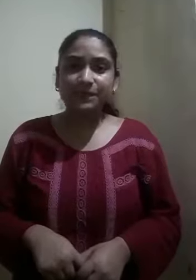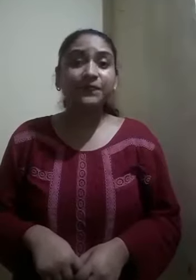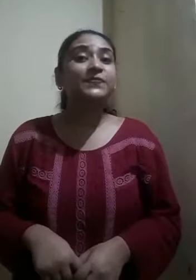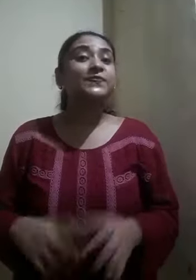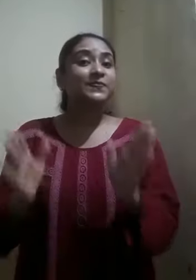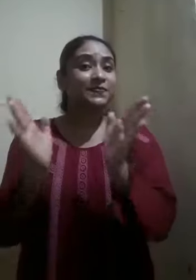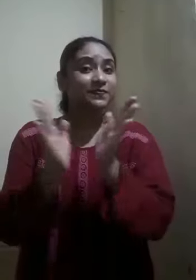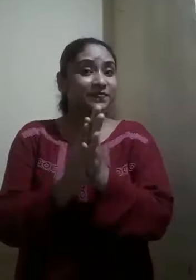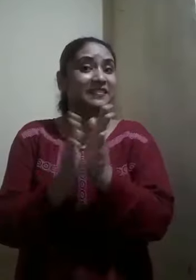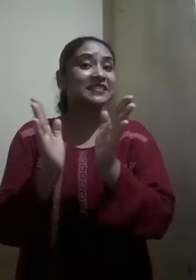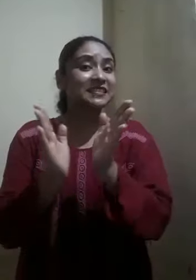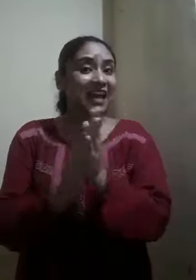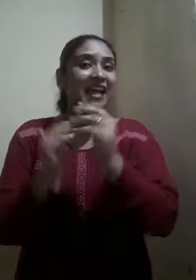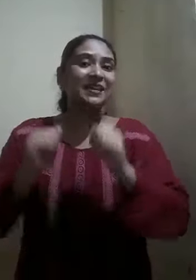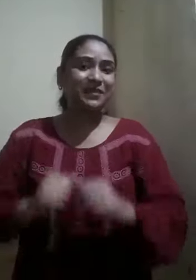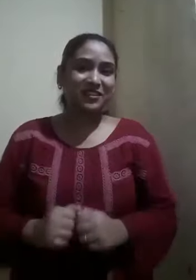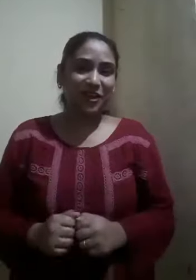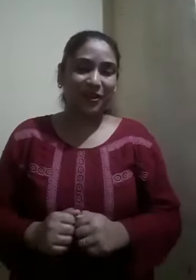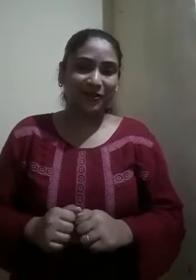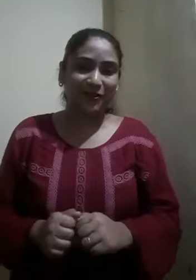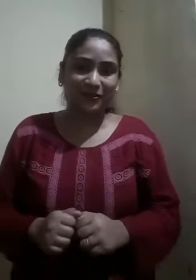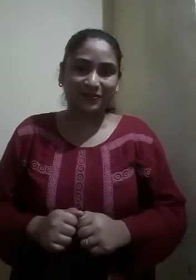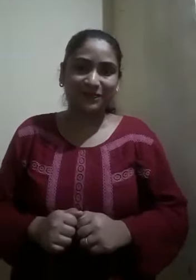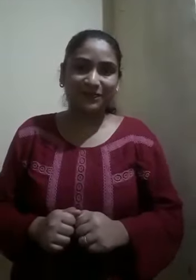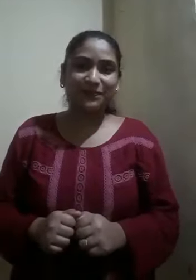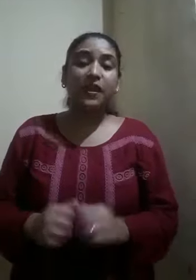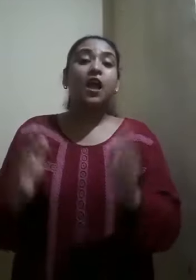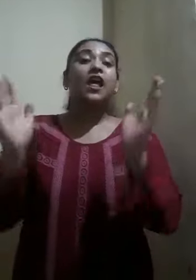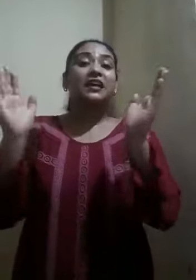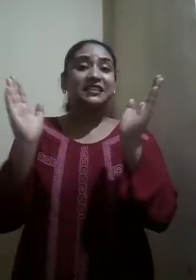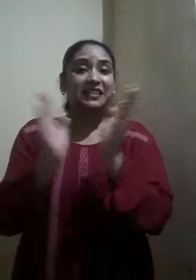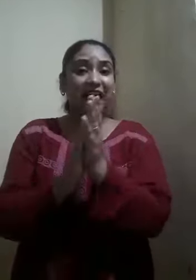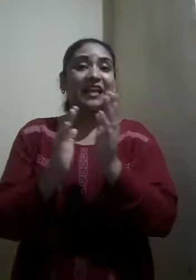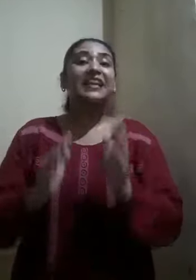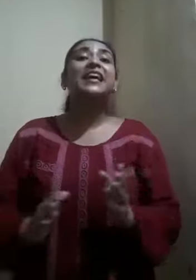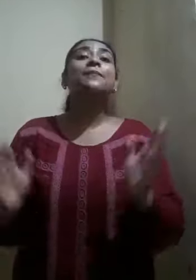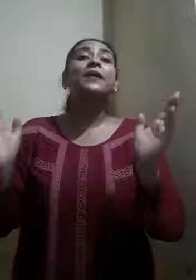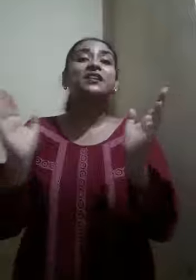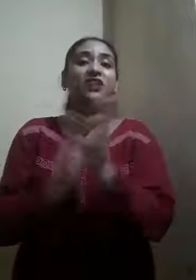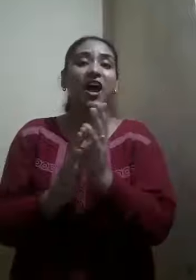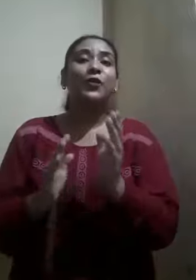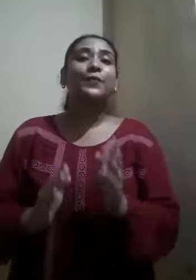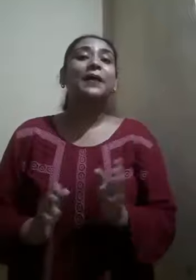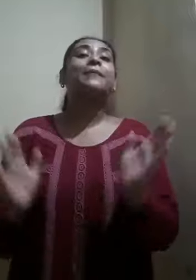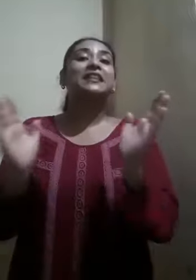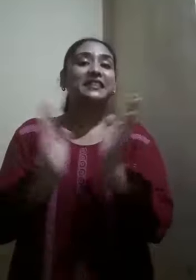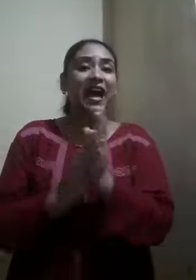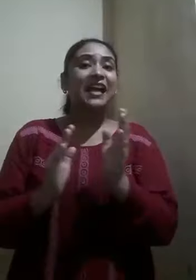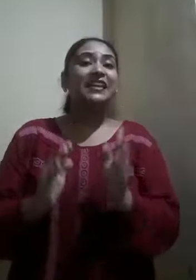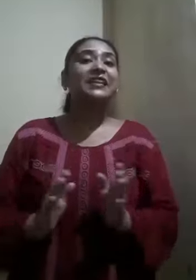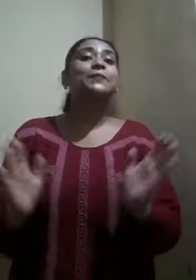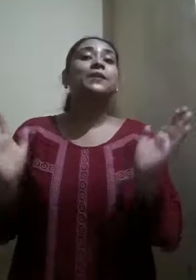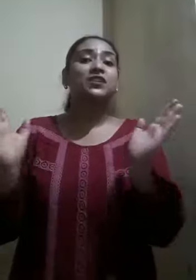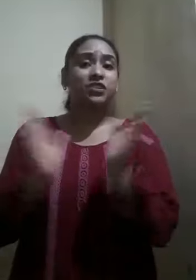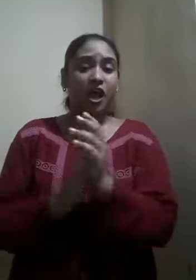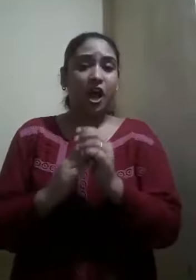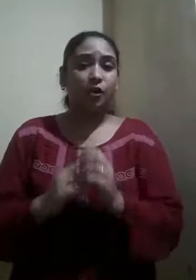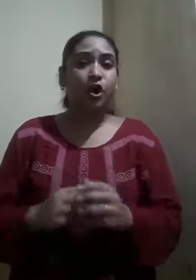tali bajau. Tali bajau baba, tali bajau.